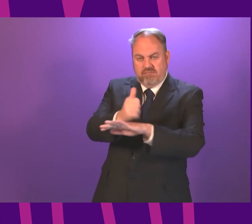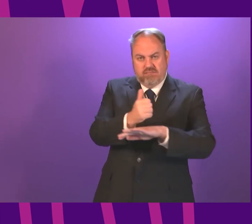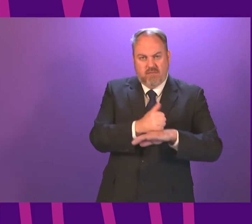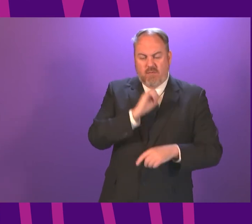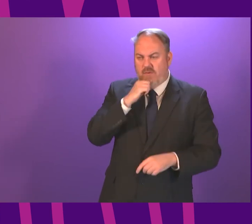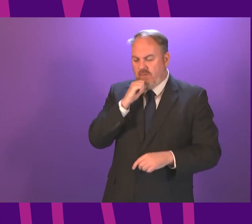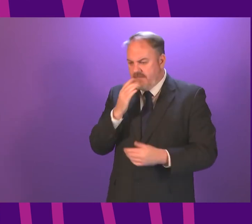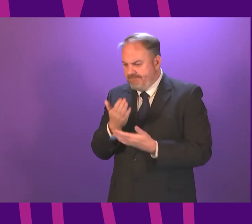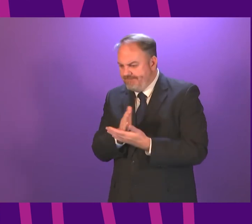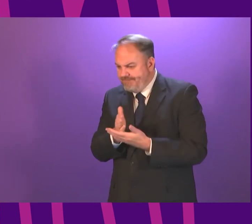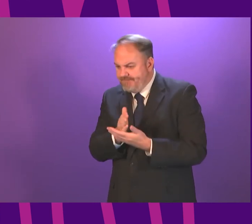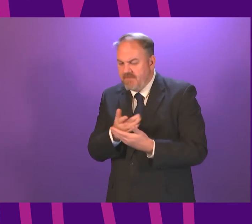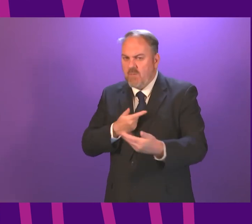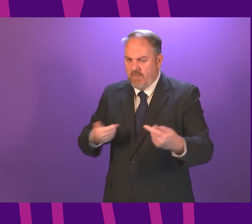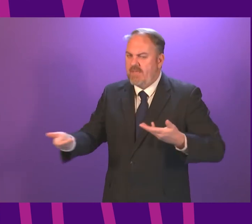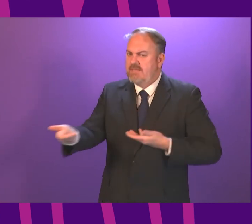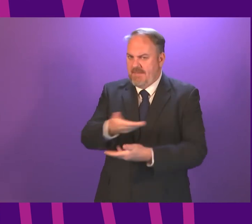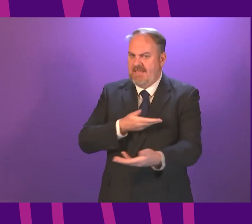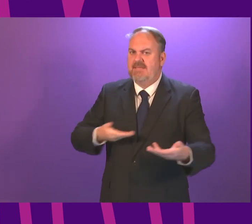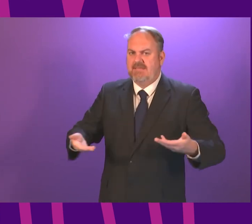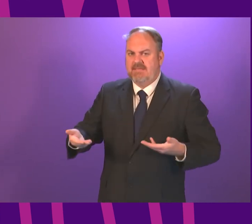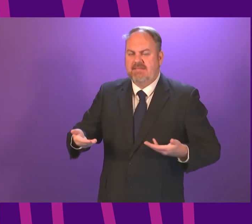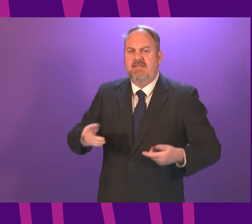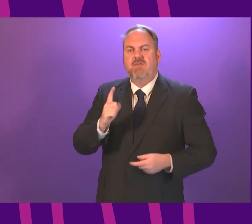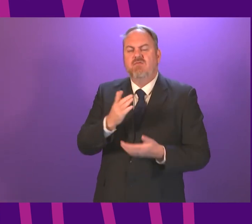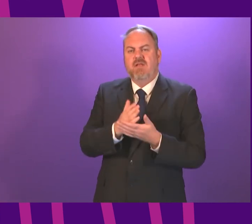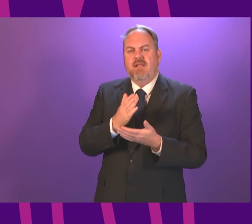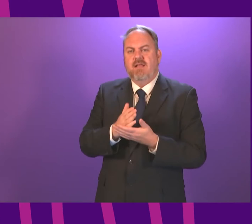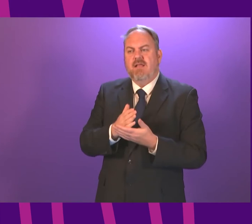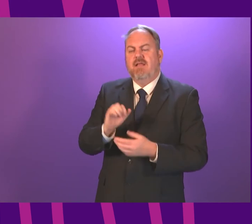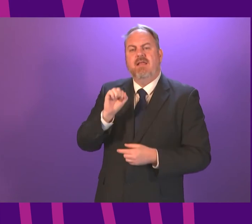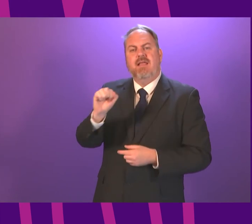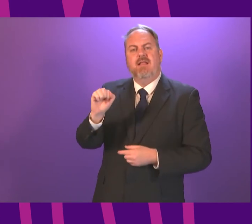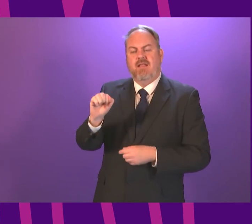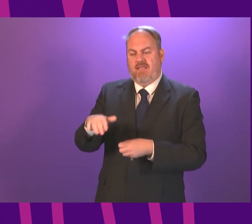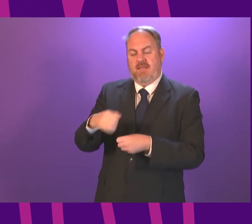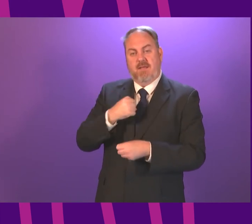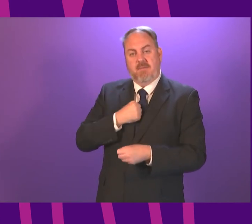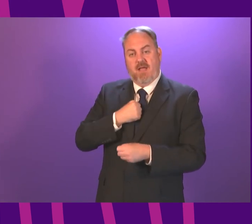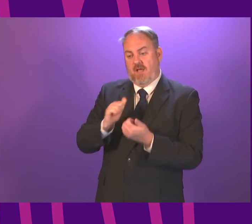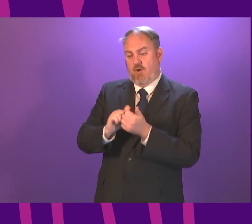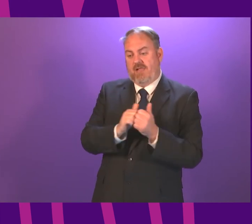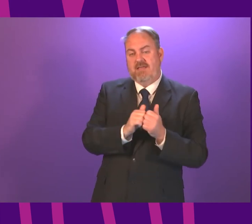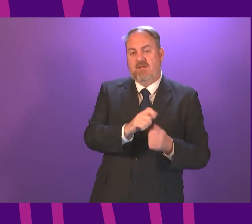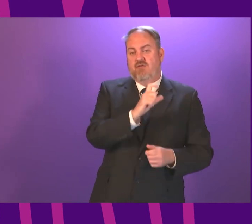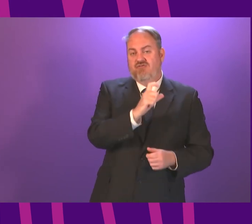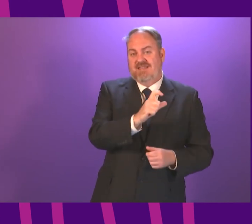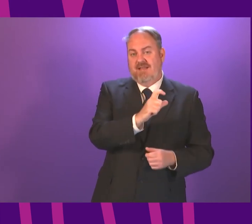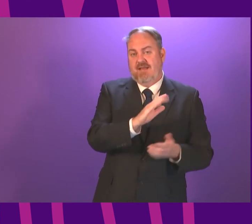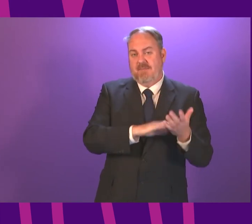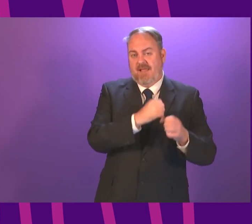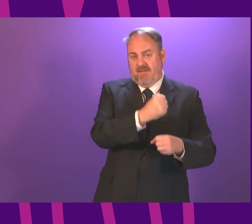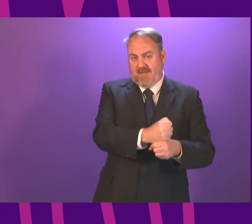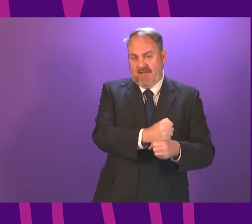on plans for this as soon as possible. And I know this is something that in their constituency capacities, my colleagues, Christina McKelvey and